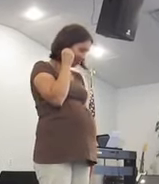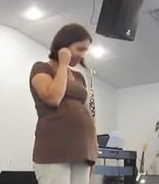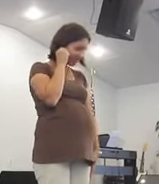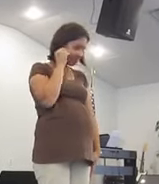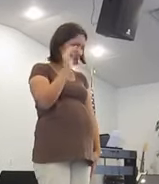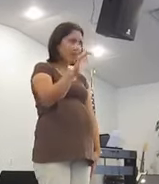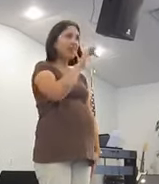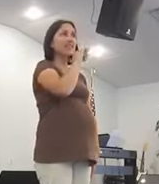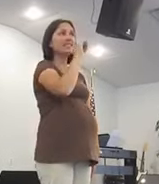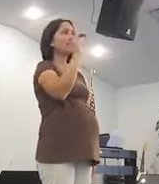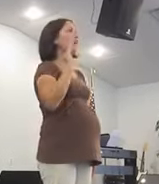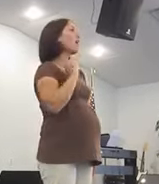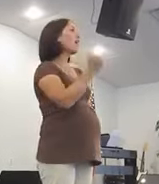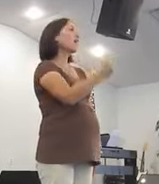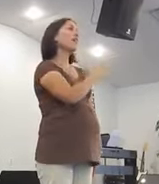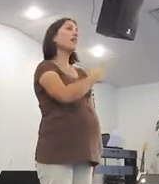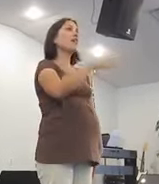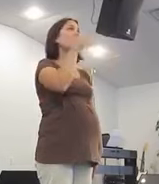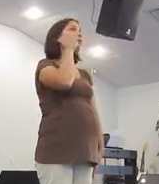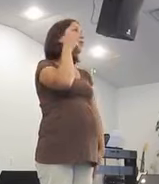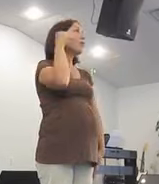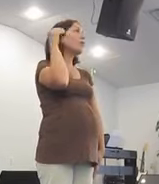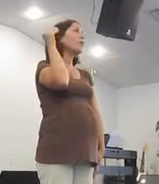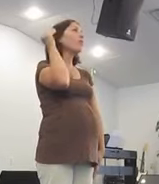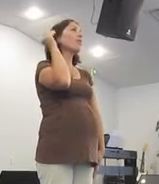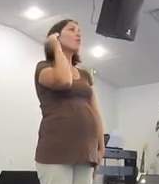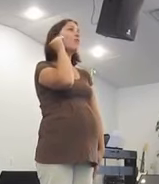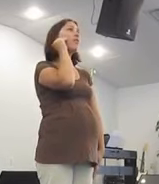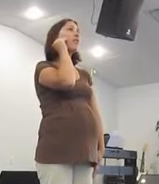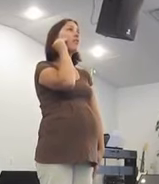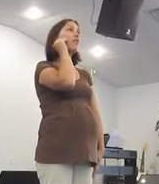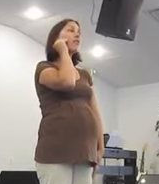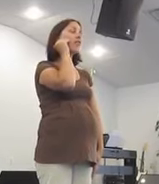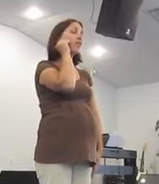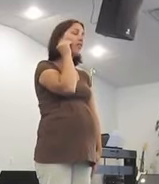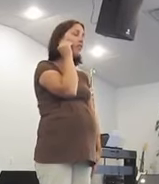It's not our home